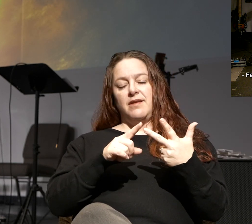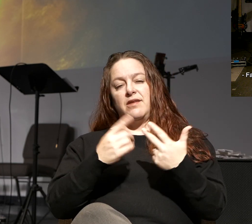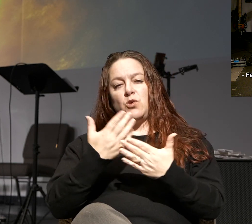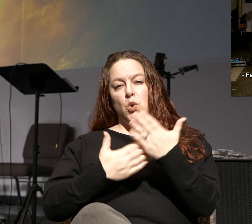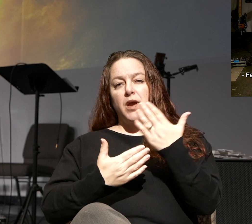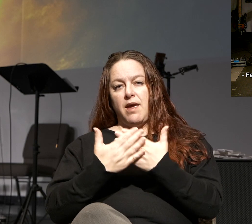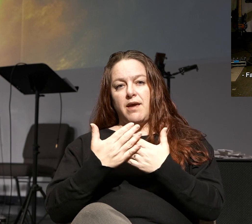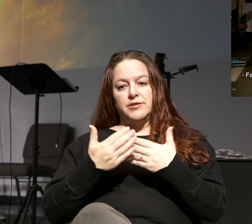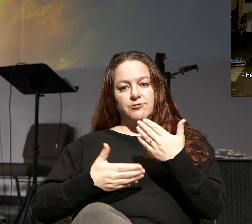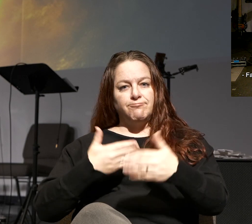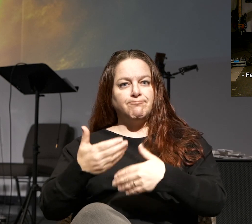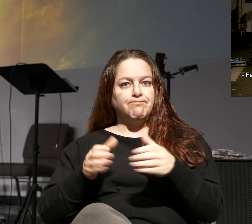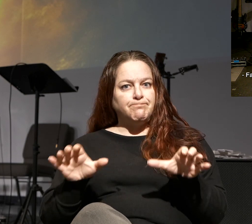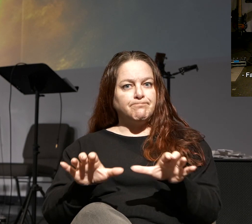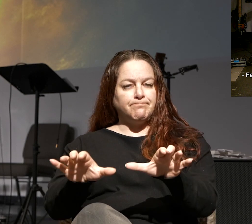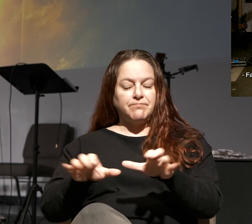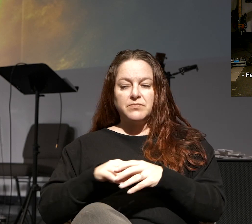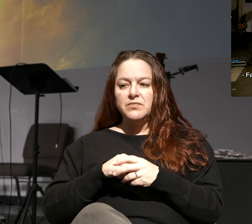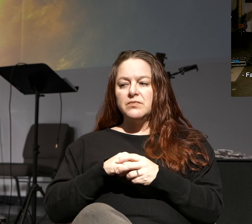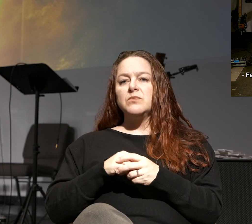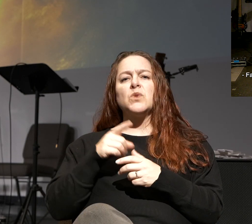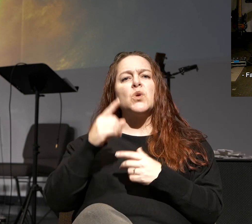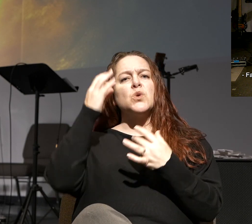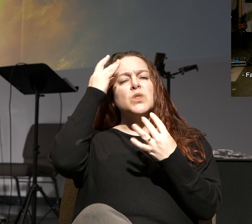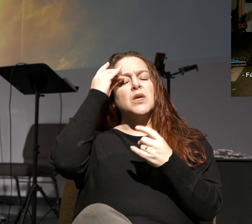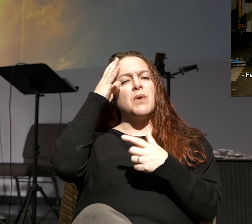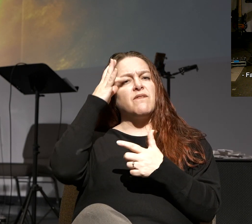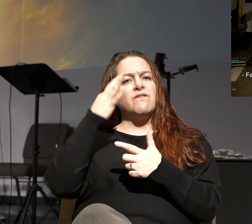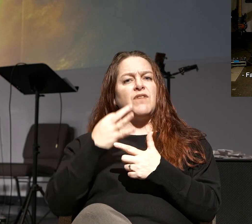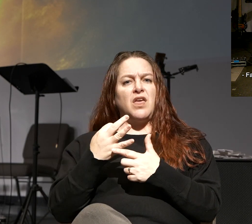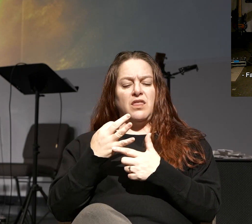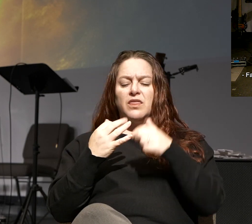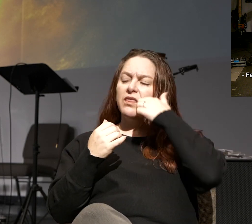explain something also to you. So when you think about faith, think about it like this.